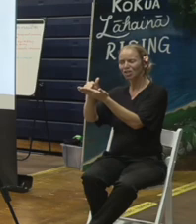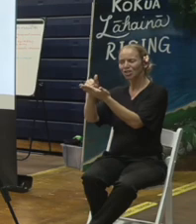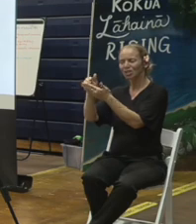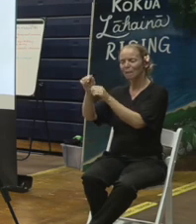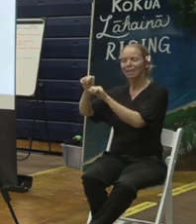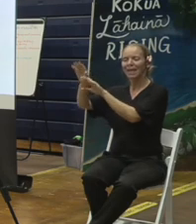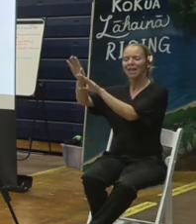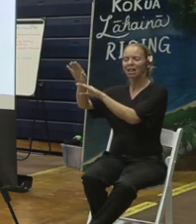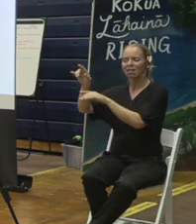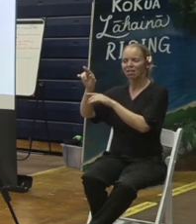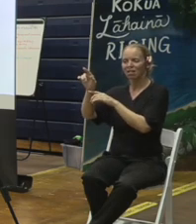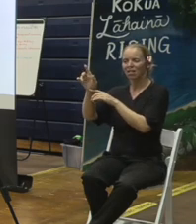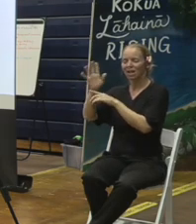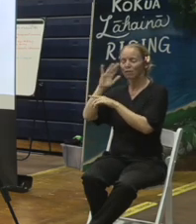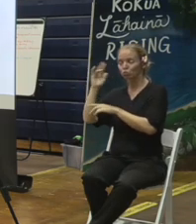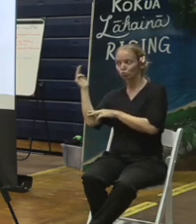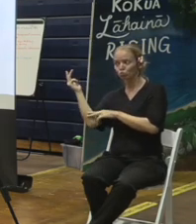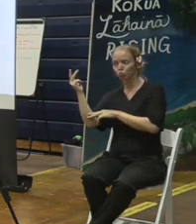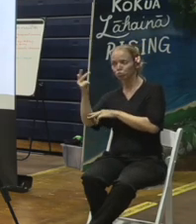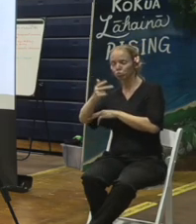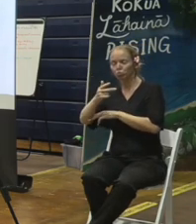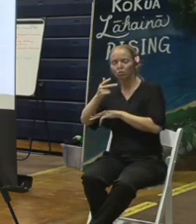again, as you drive past on the highway,